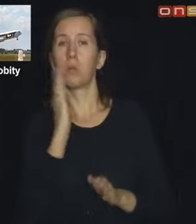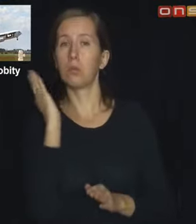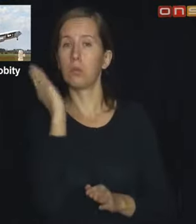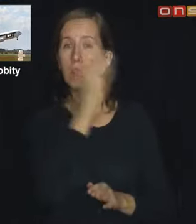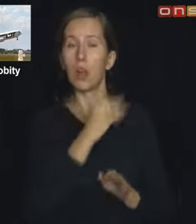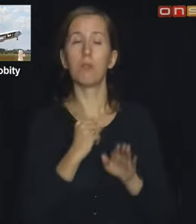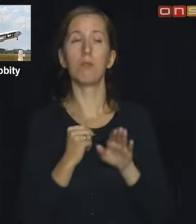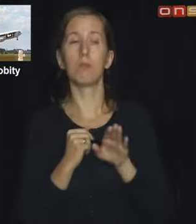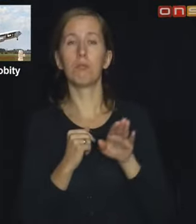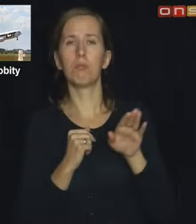Let's get started.